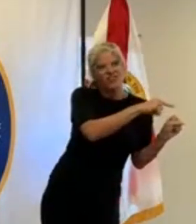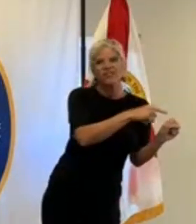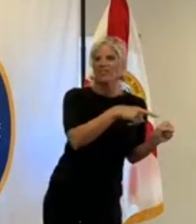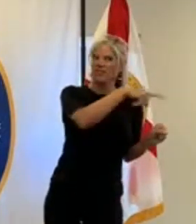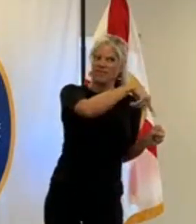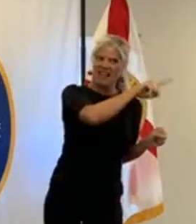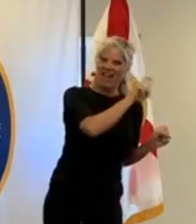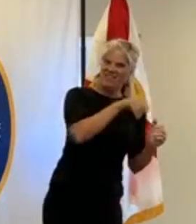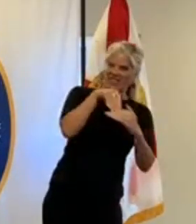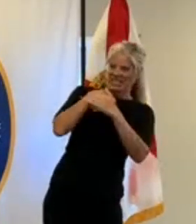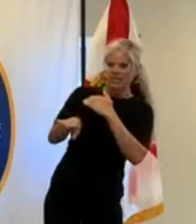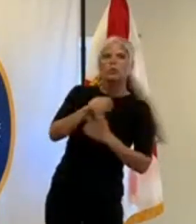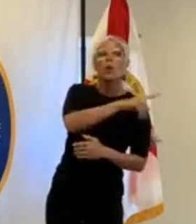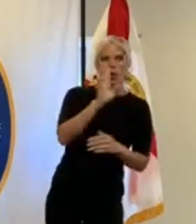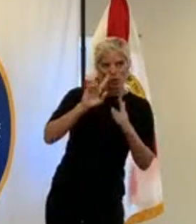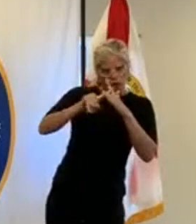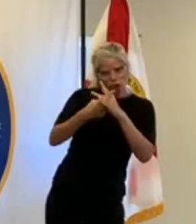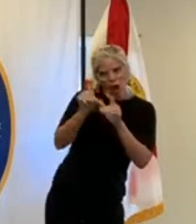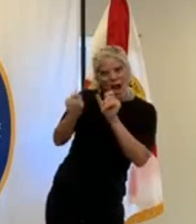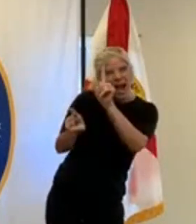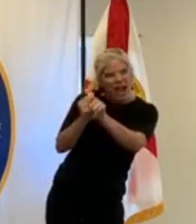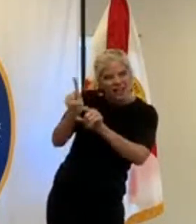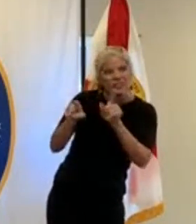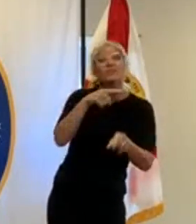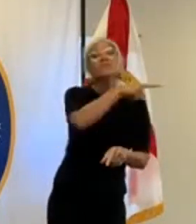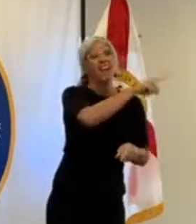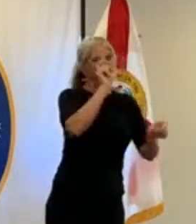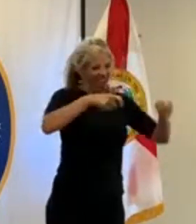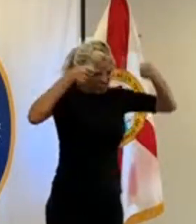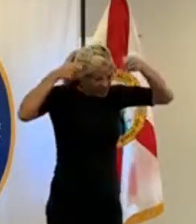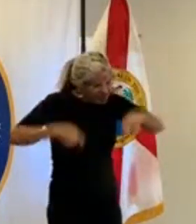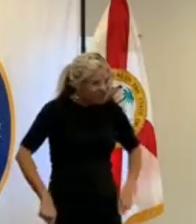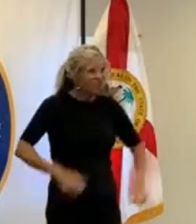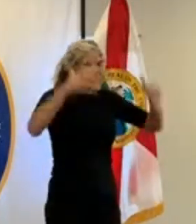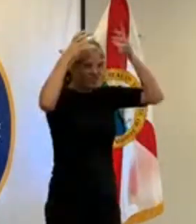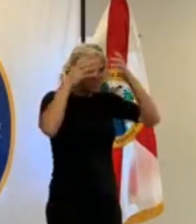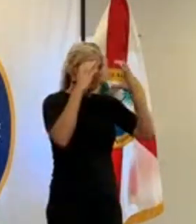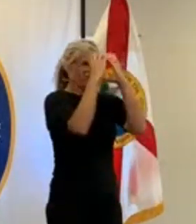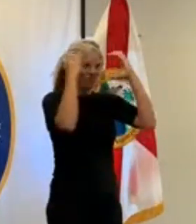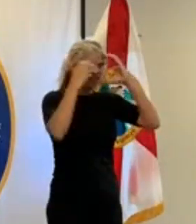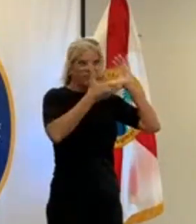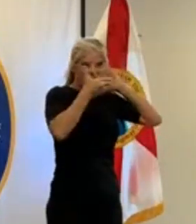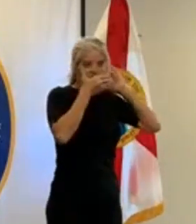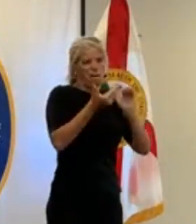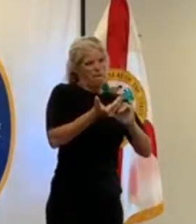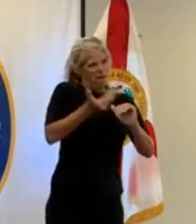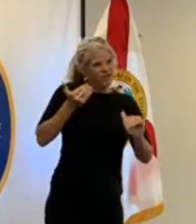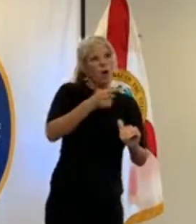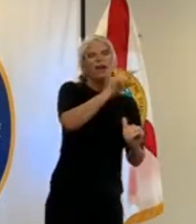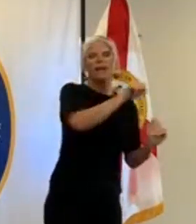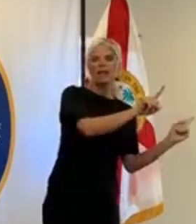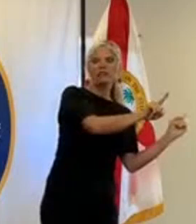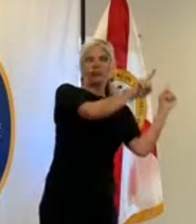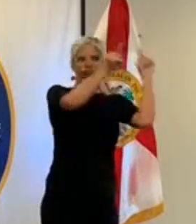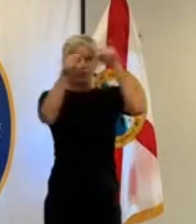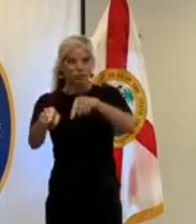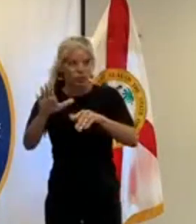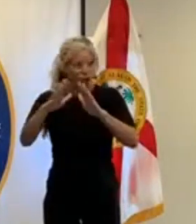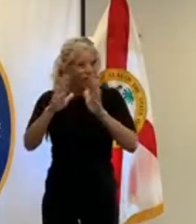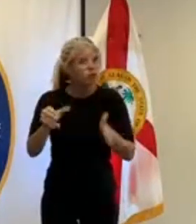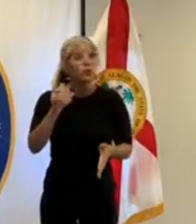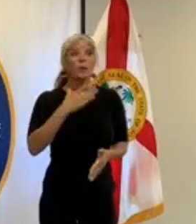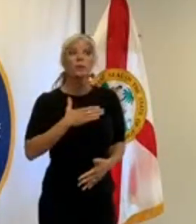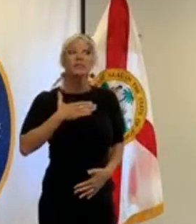protect you and to protect our responders that are responding to this so please don't hesitate to answer those questions whether it's temperature